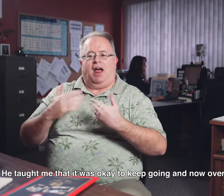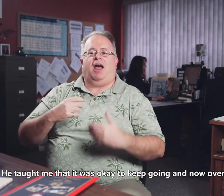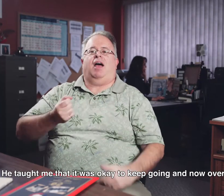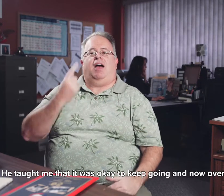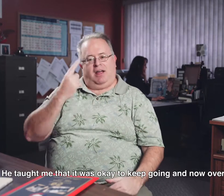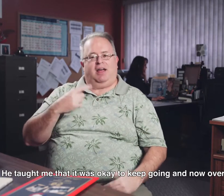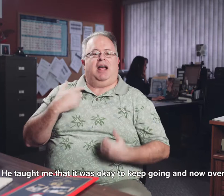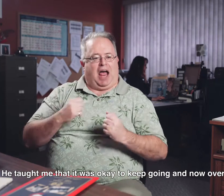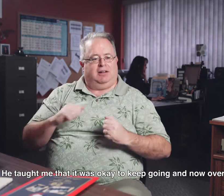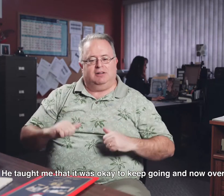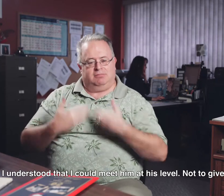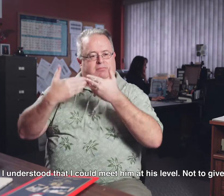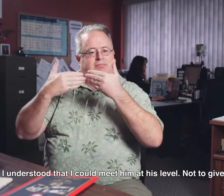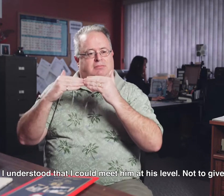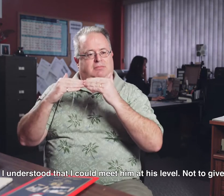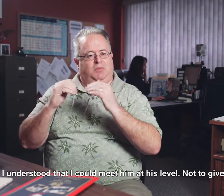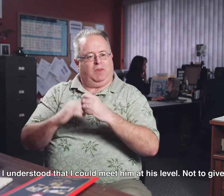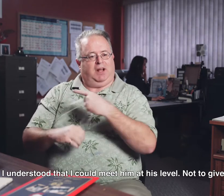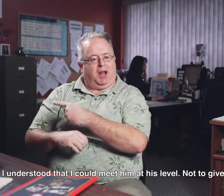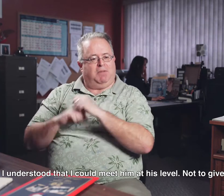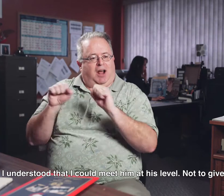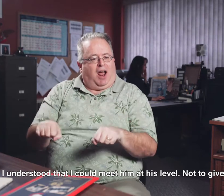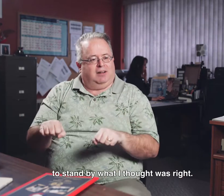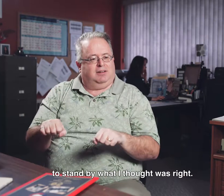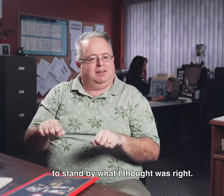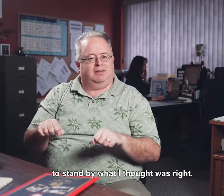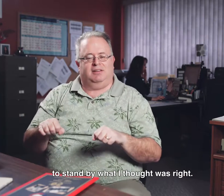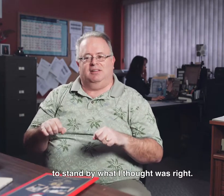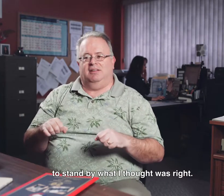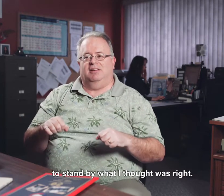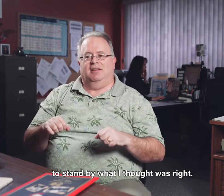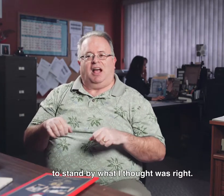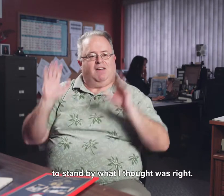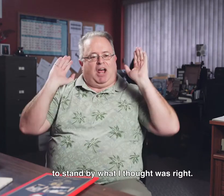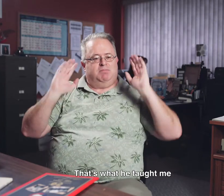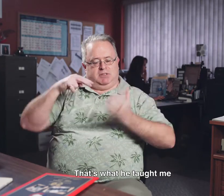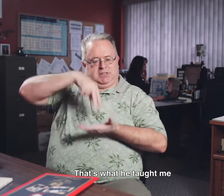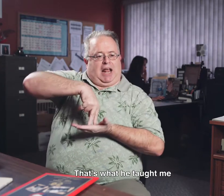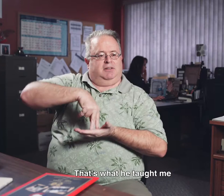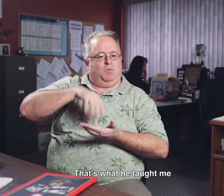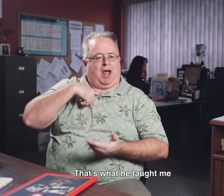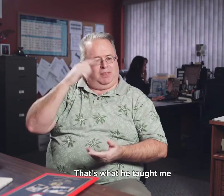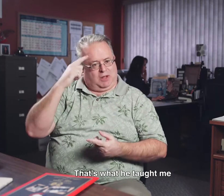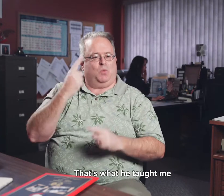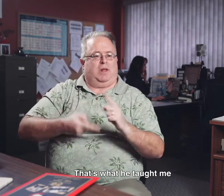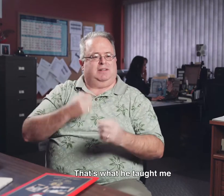it was okay to keep going, and now, over time, I understood that I could meet him at his level, not to give up, to stand